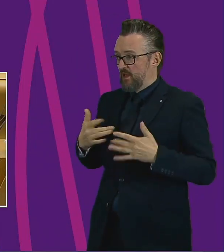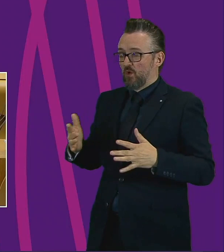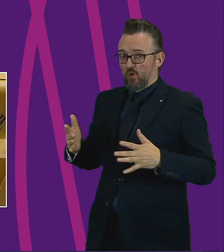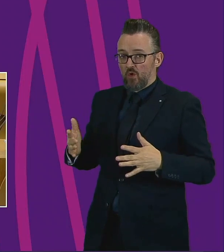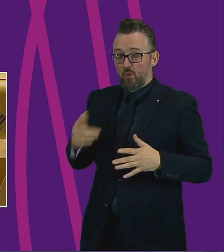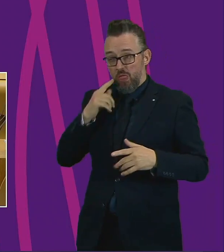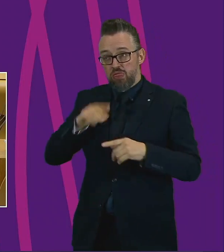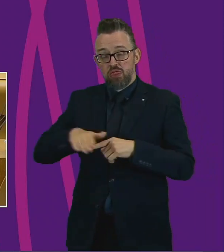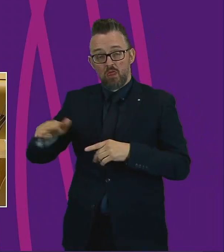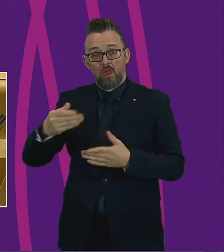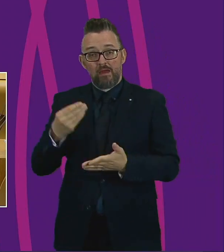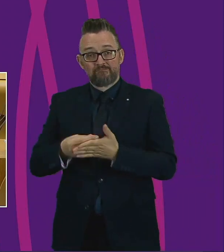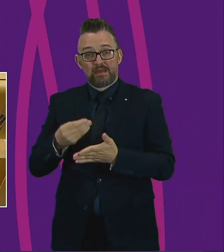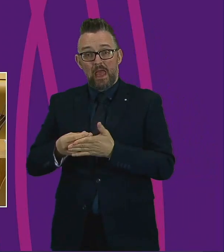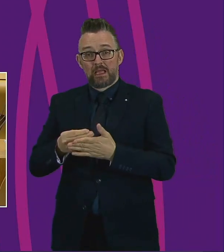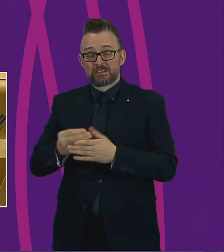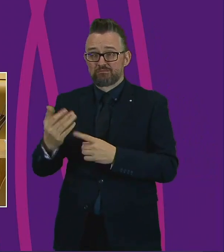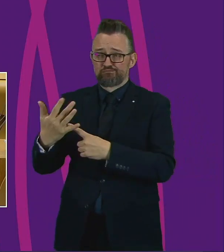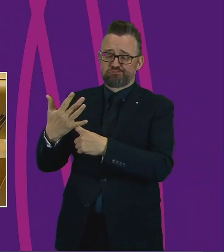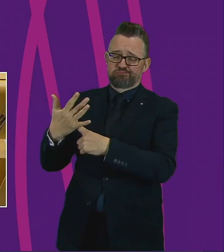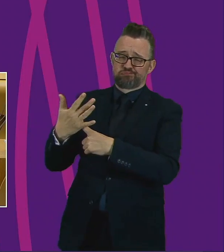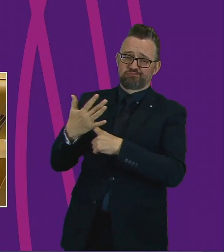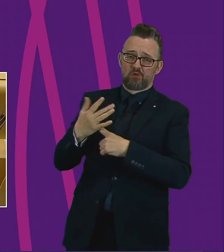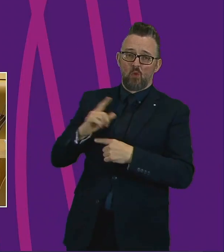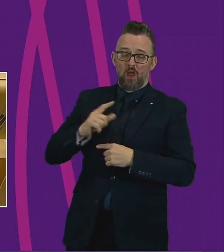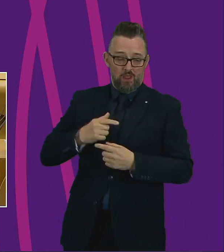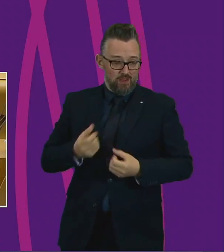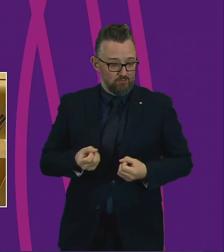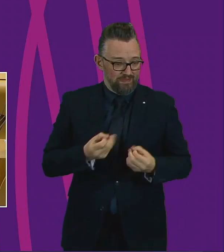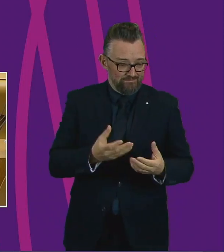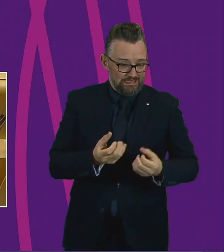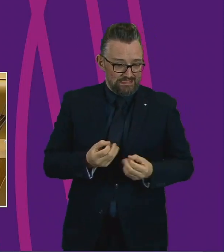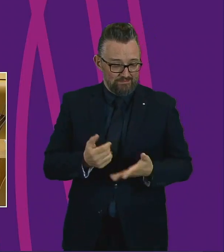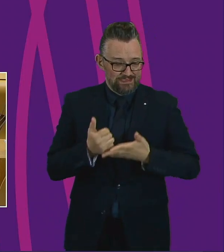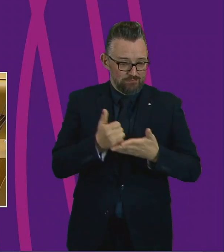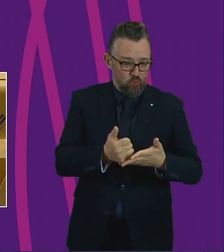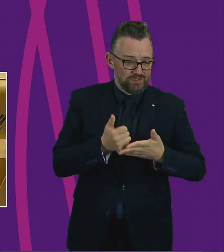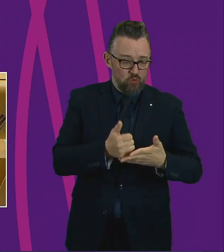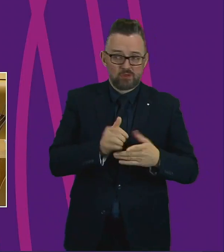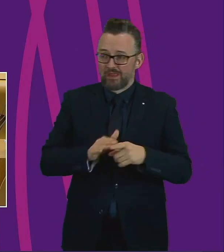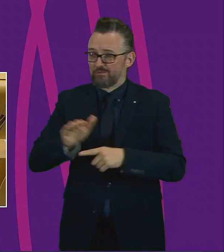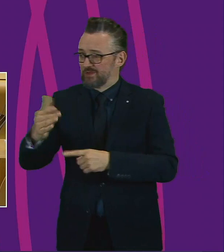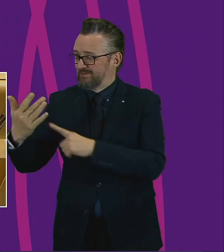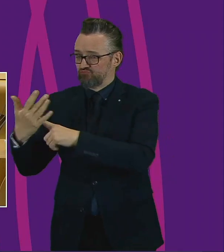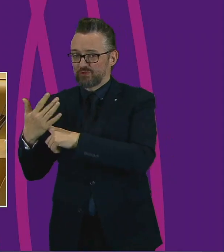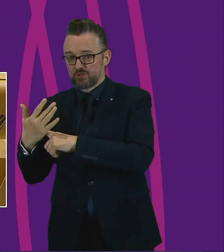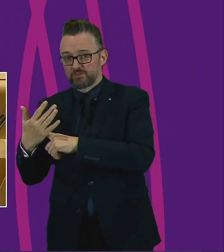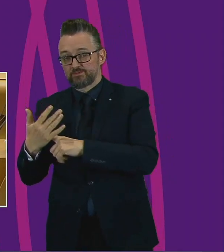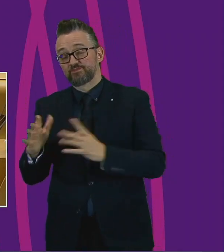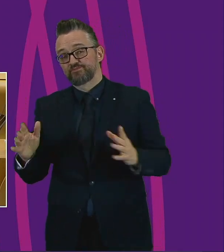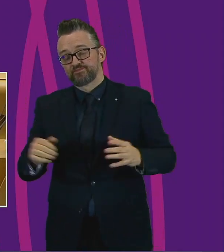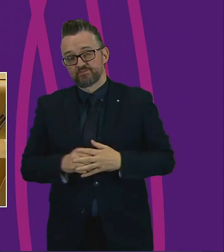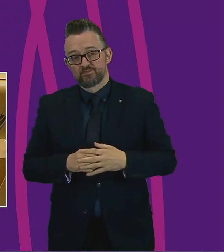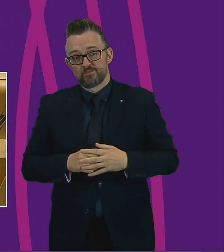financial pressures about continuing to provide support going forward. Like colleagues today, I couldn't stand up in Parliament